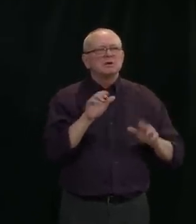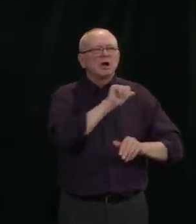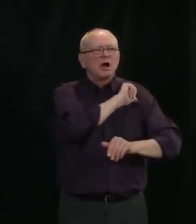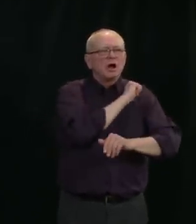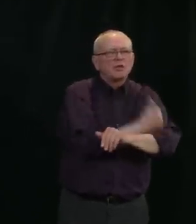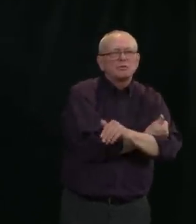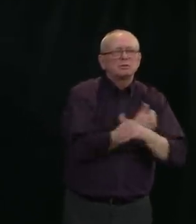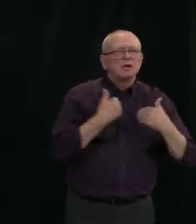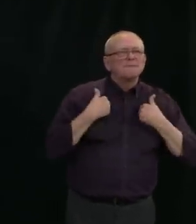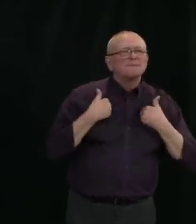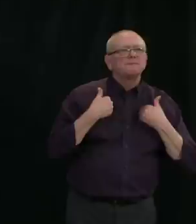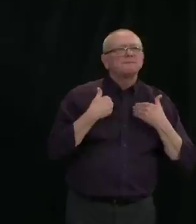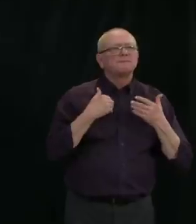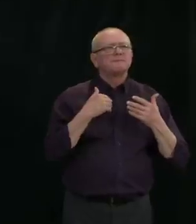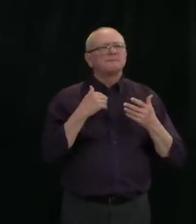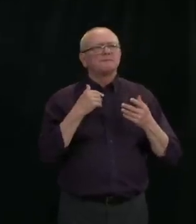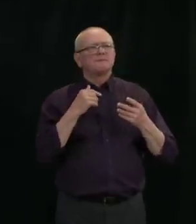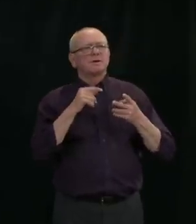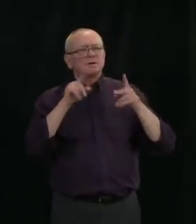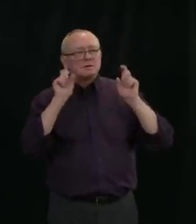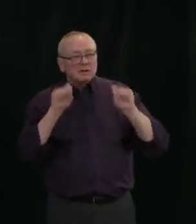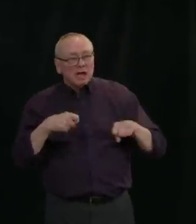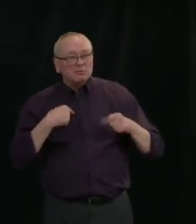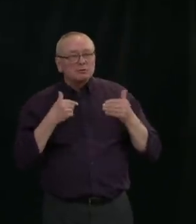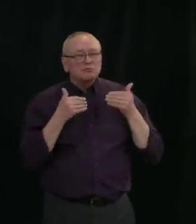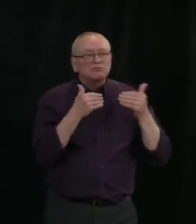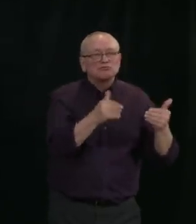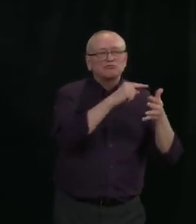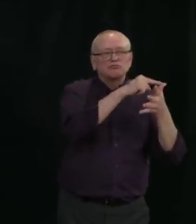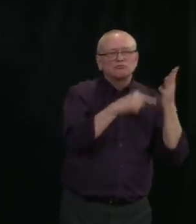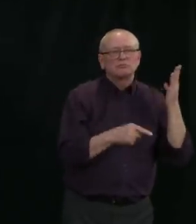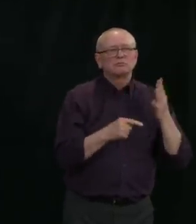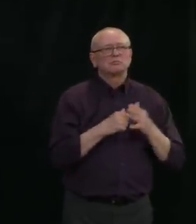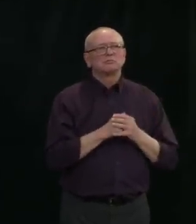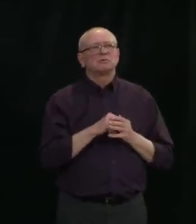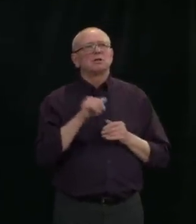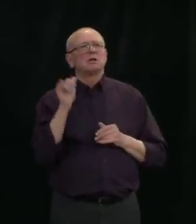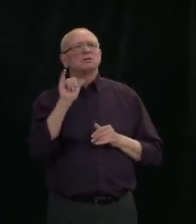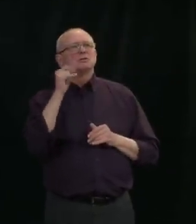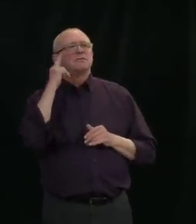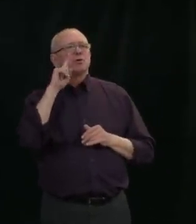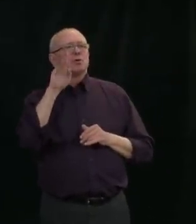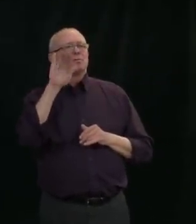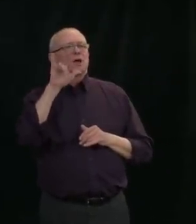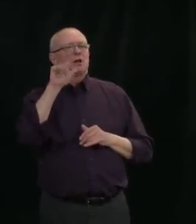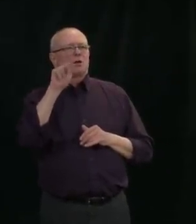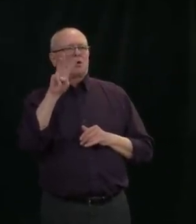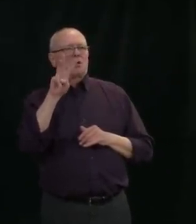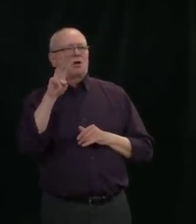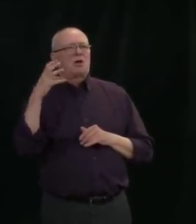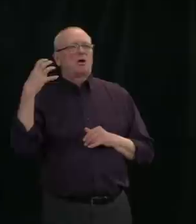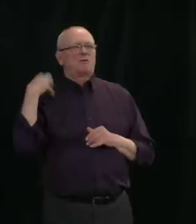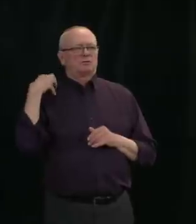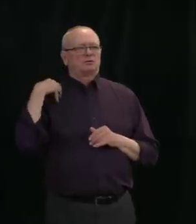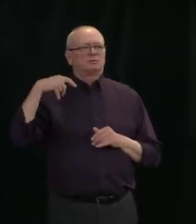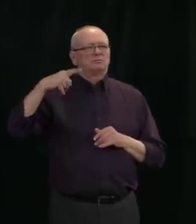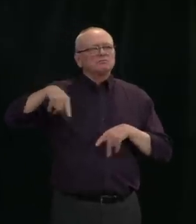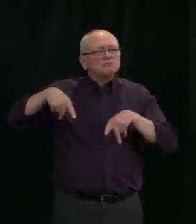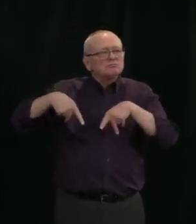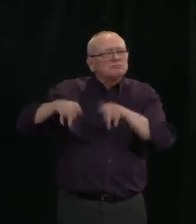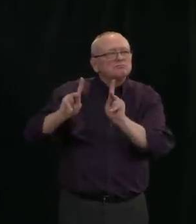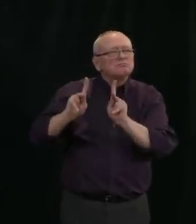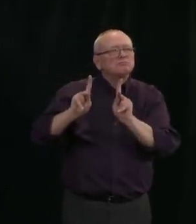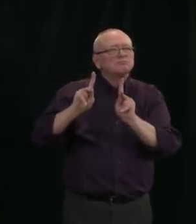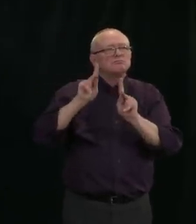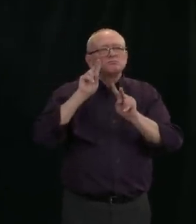officers to enforce public health orders. There will likely be further legislation on